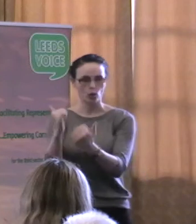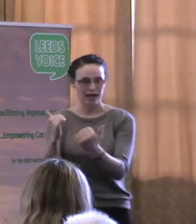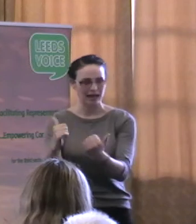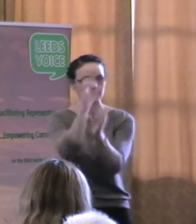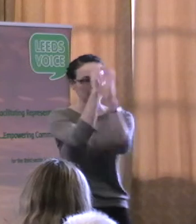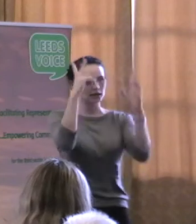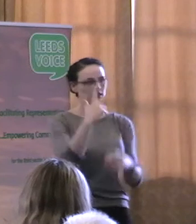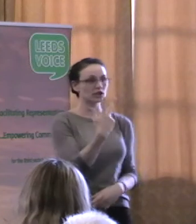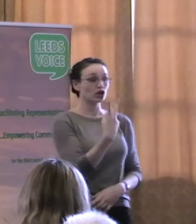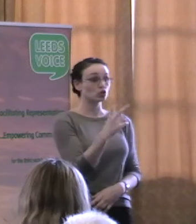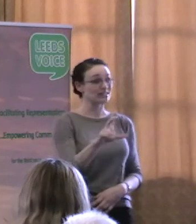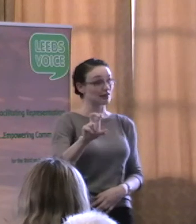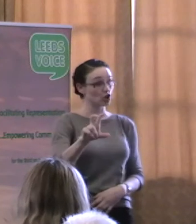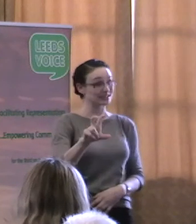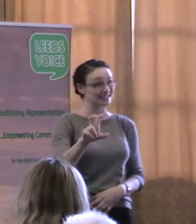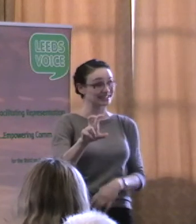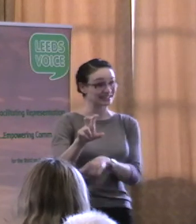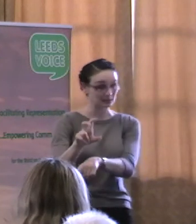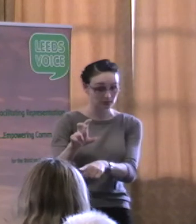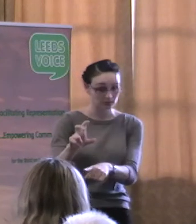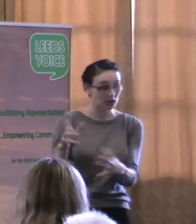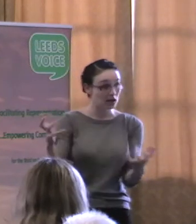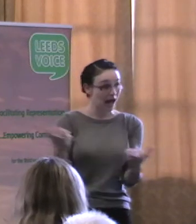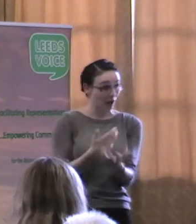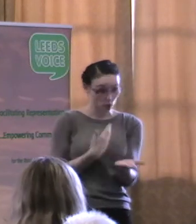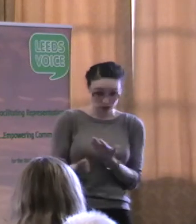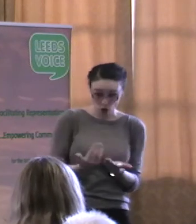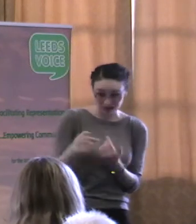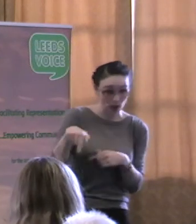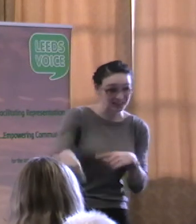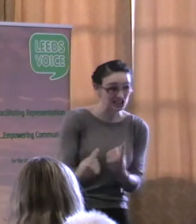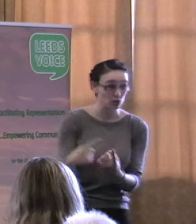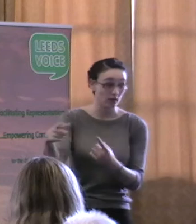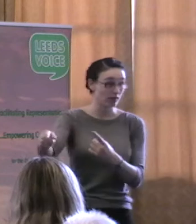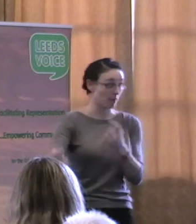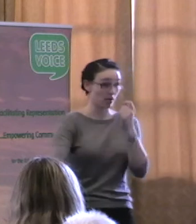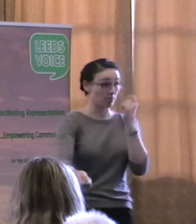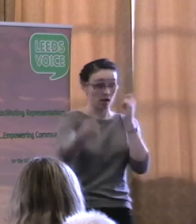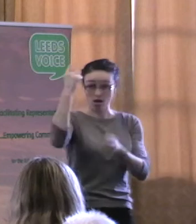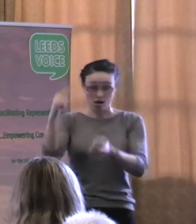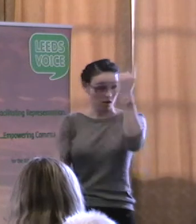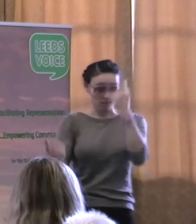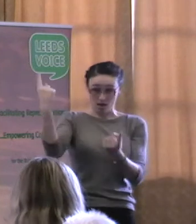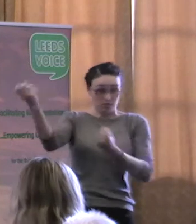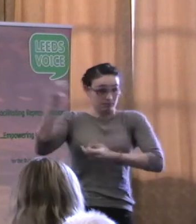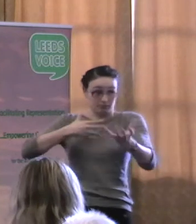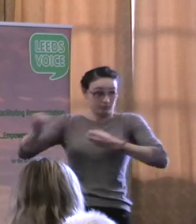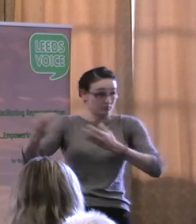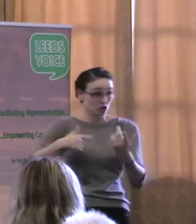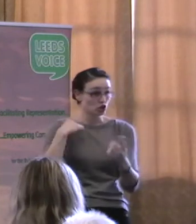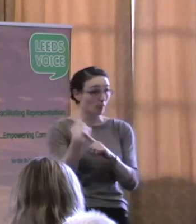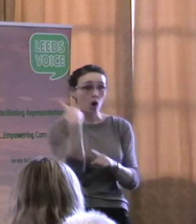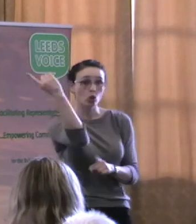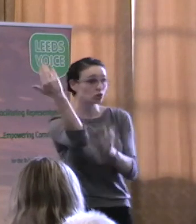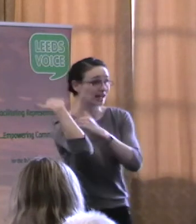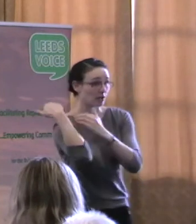outbreak across these schools? And it raised a raft of issues of who's accountable for what, who's accountable to